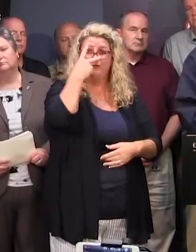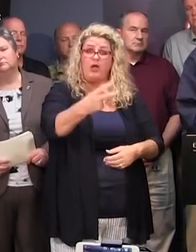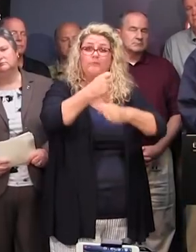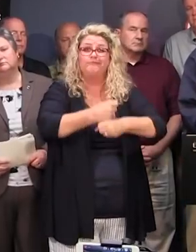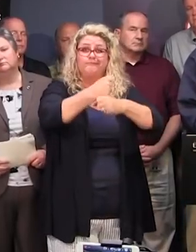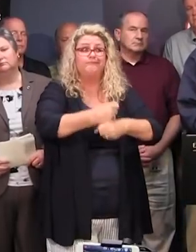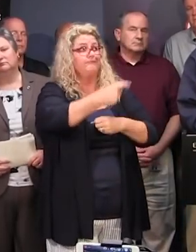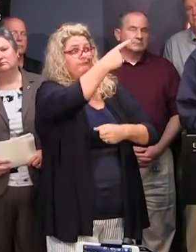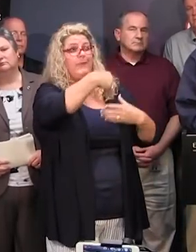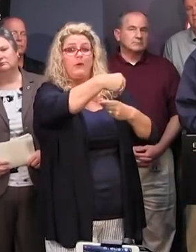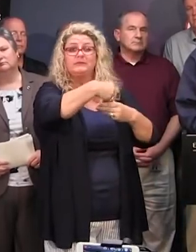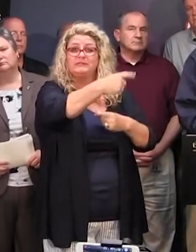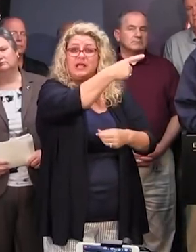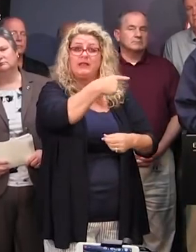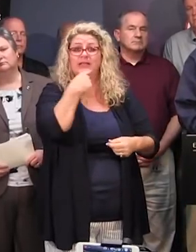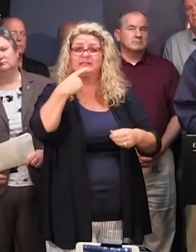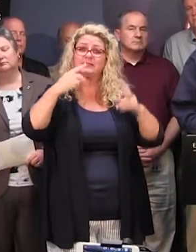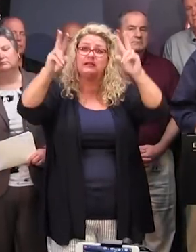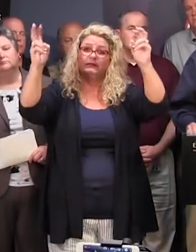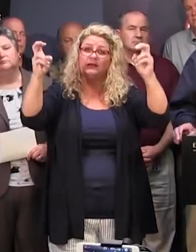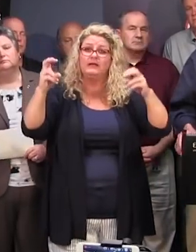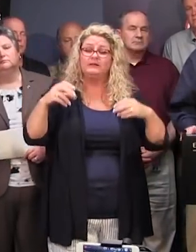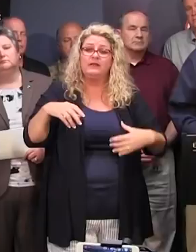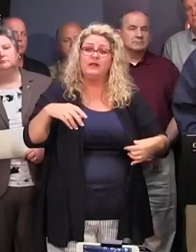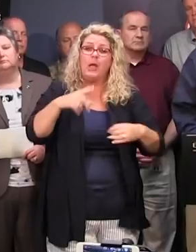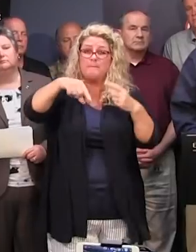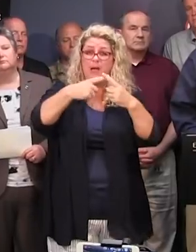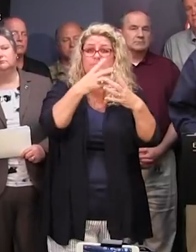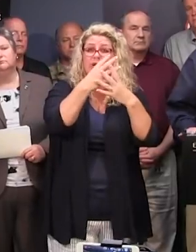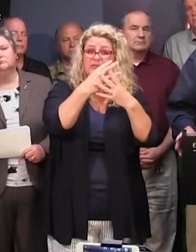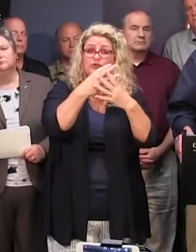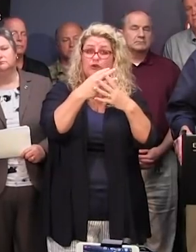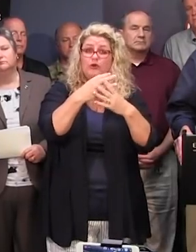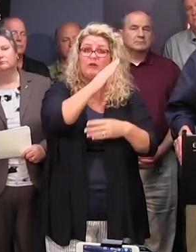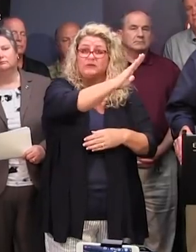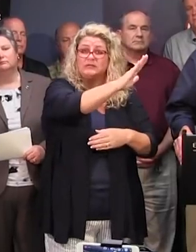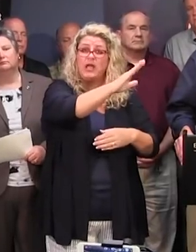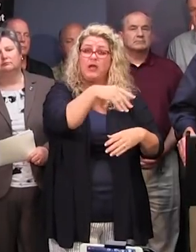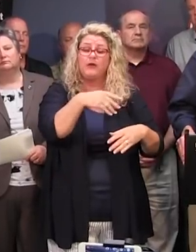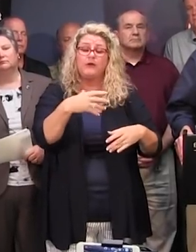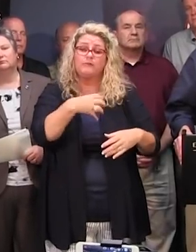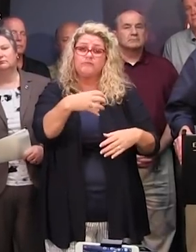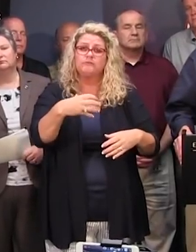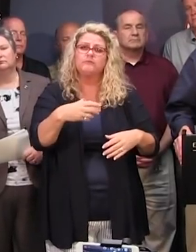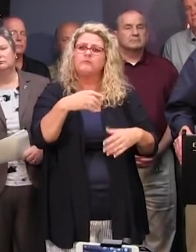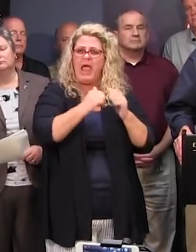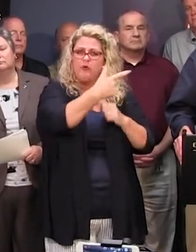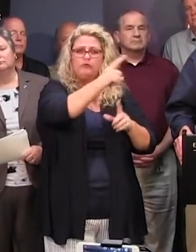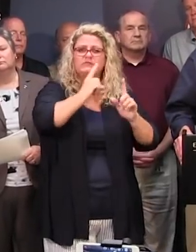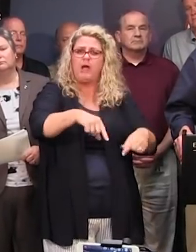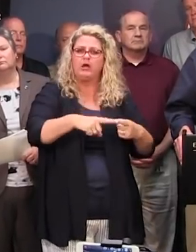out there, they're using that phrase sort of against you on the prisoner issue. What would be your response to them as to